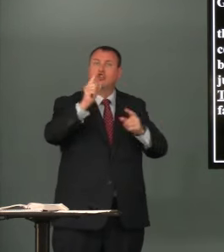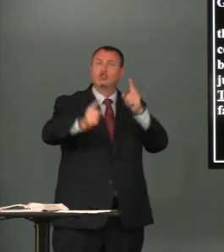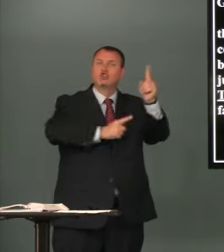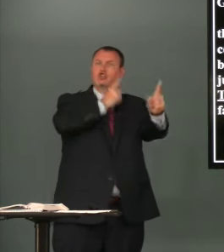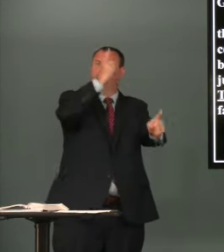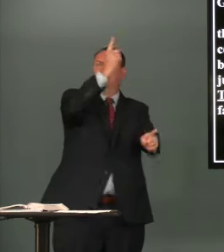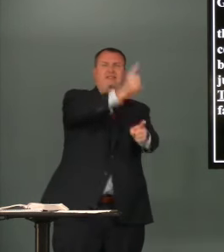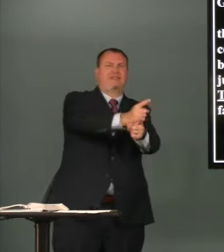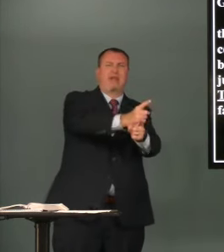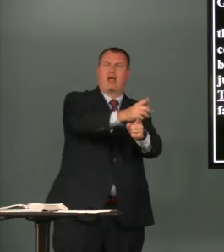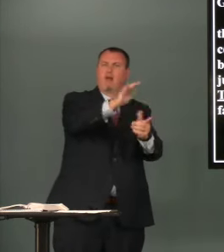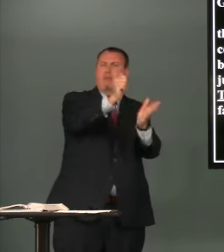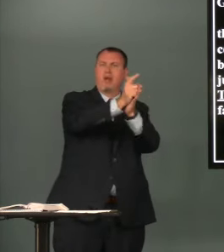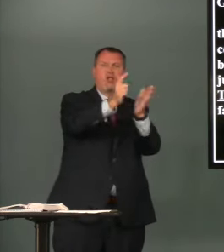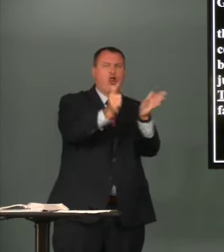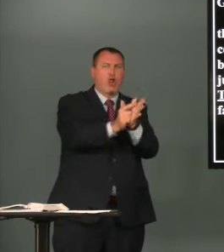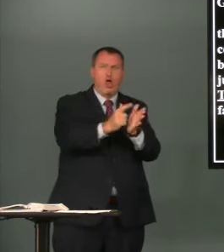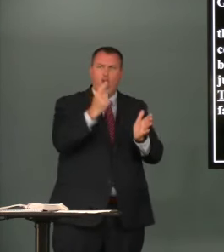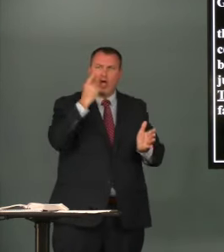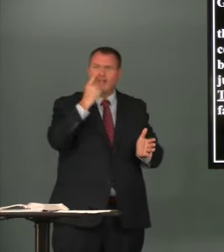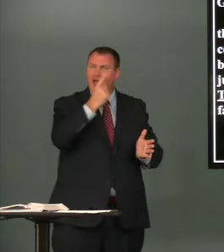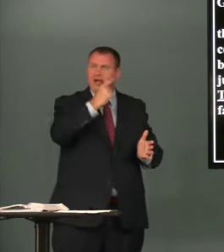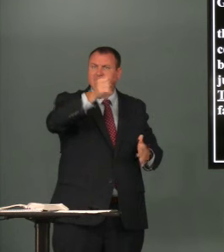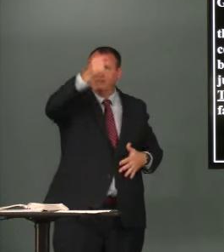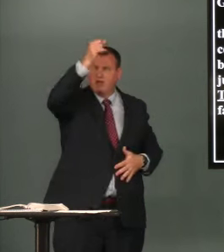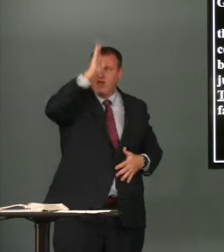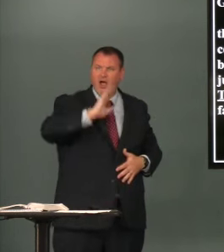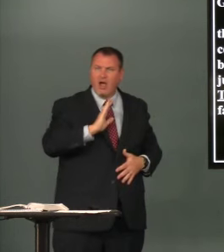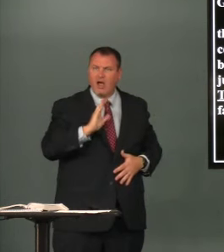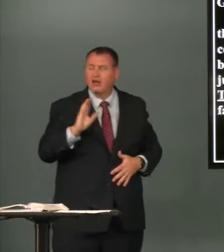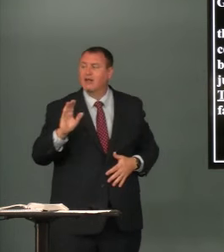justified by the law in the sight of God